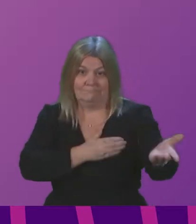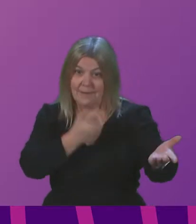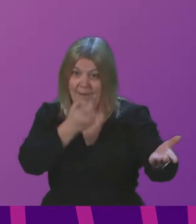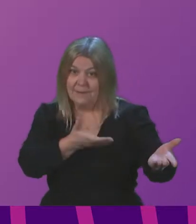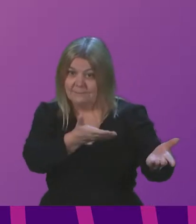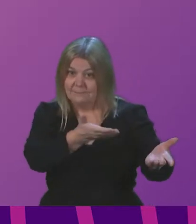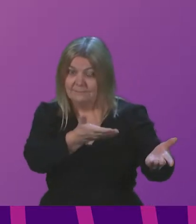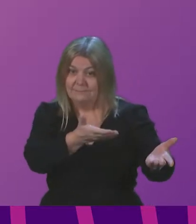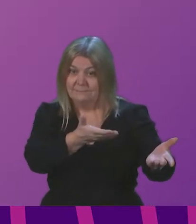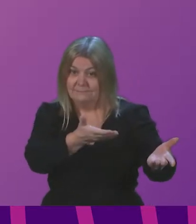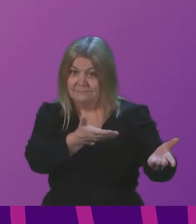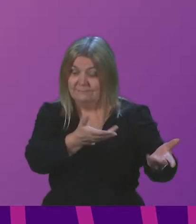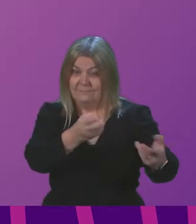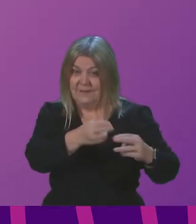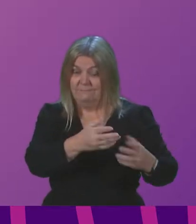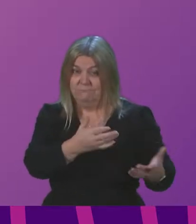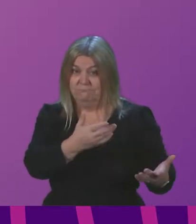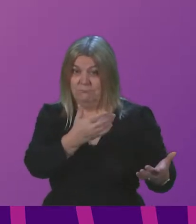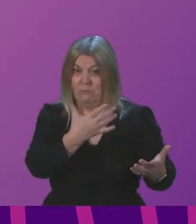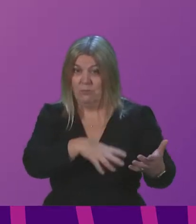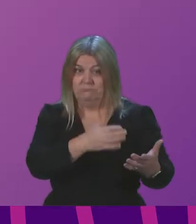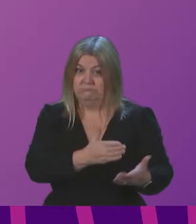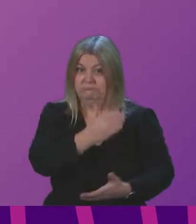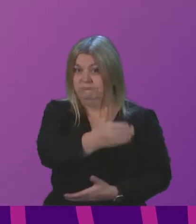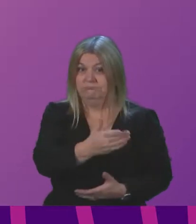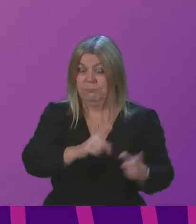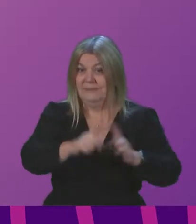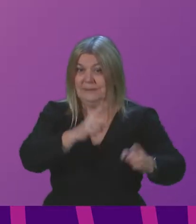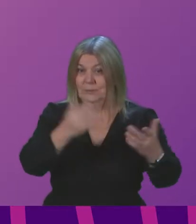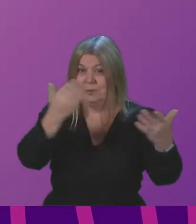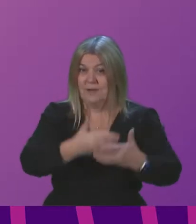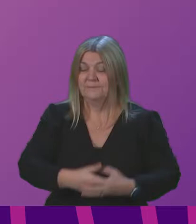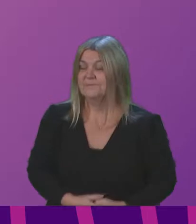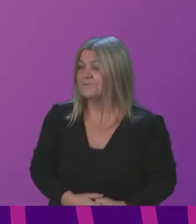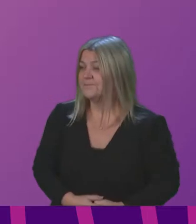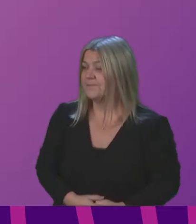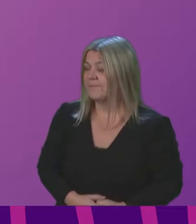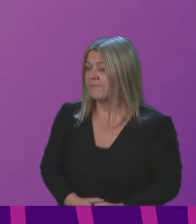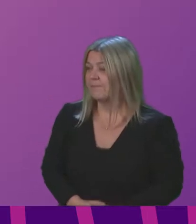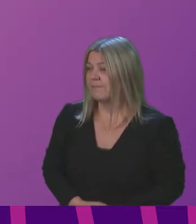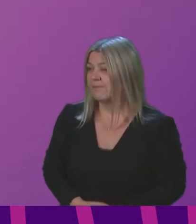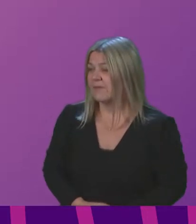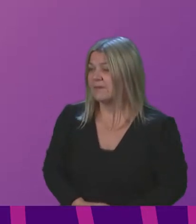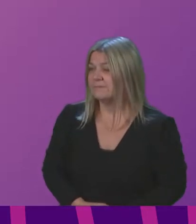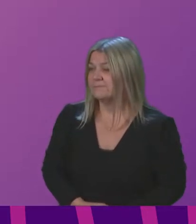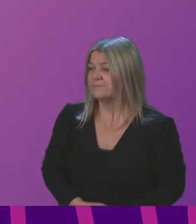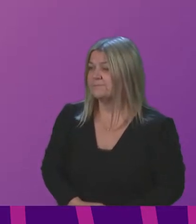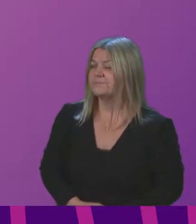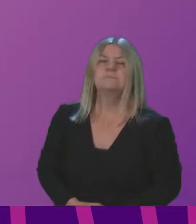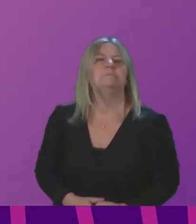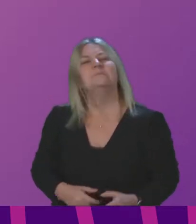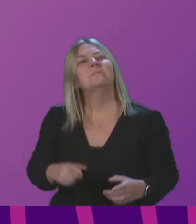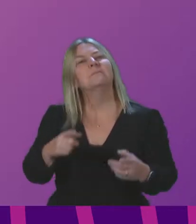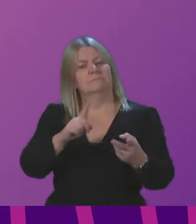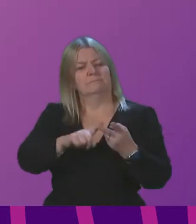the Deputy First Minister to the Cabinet Secretary for Health. The second issue of concern locally concerns the X5 bus